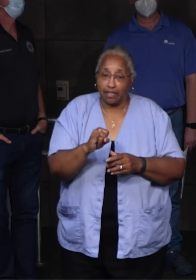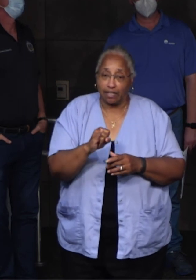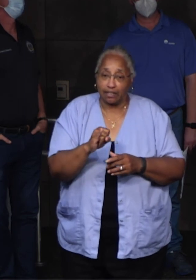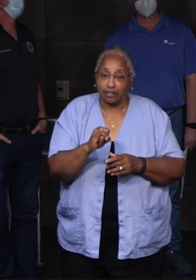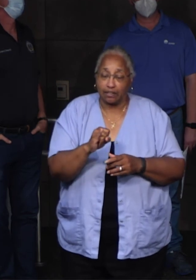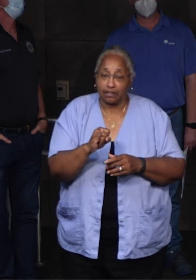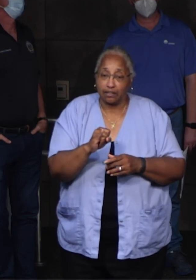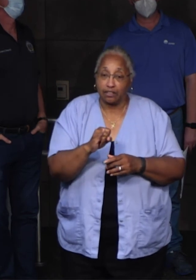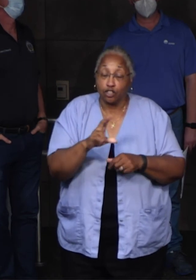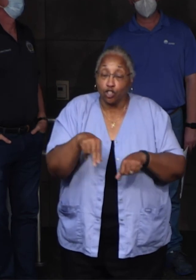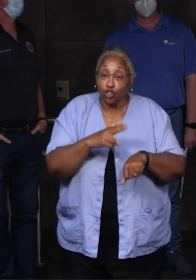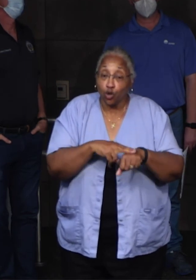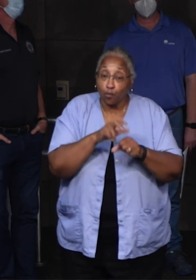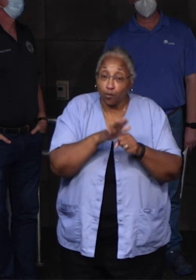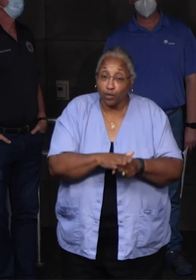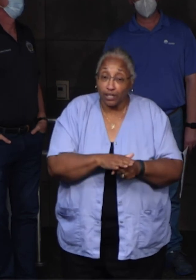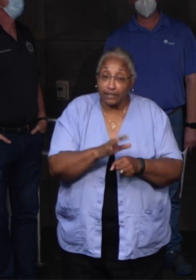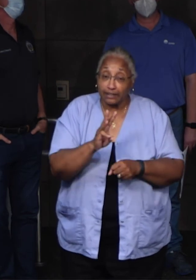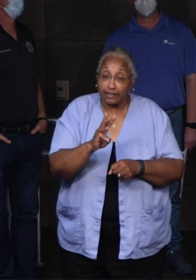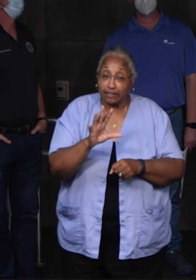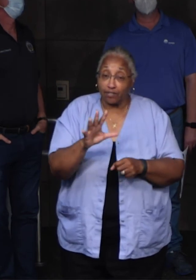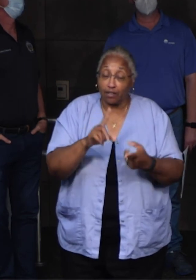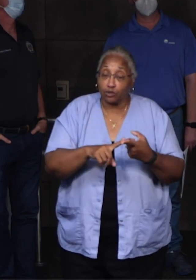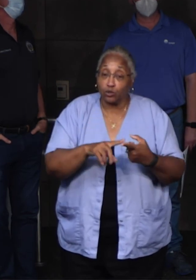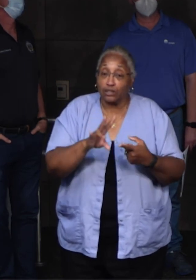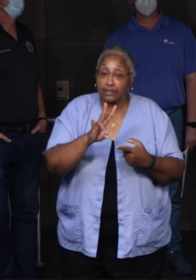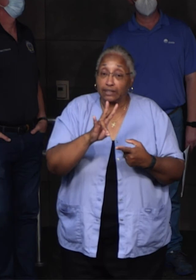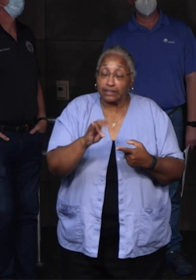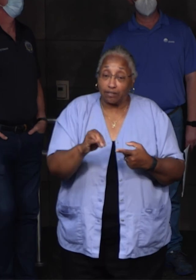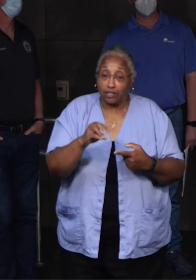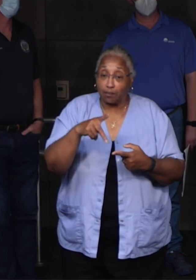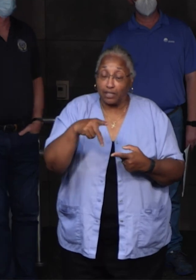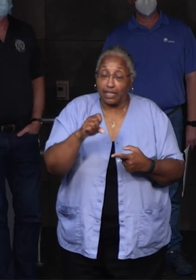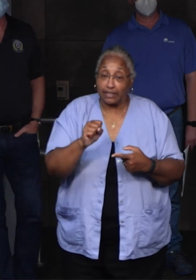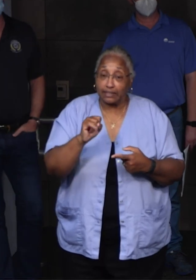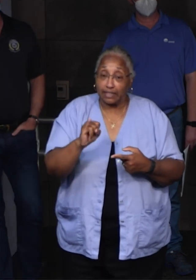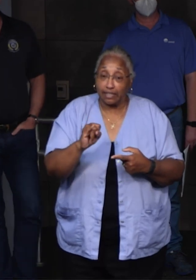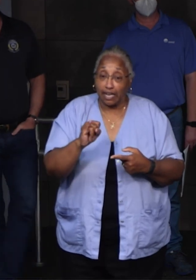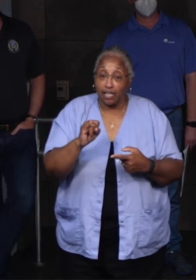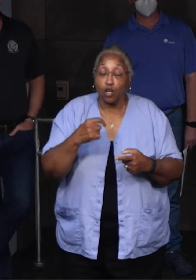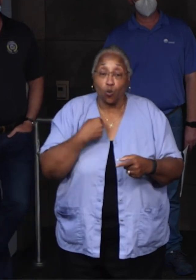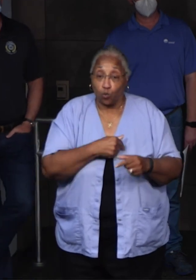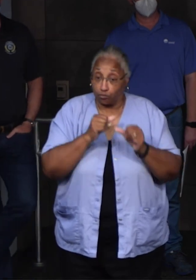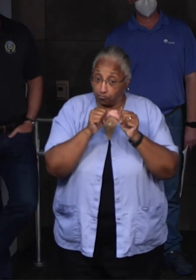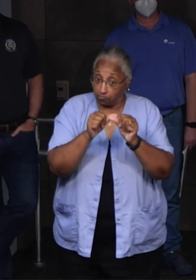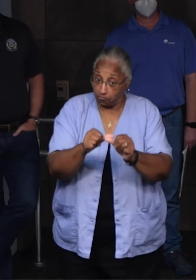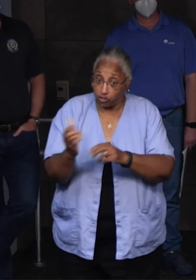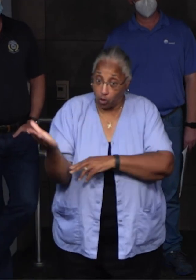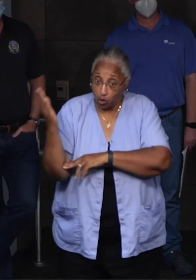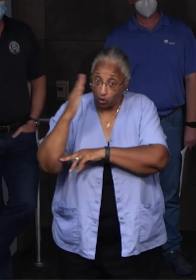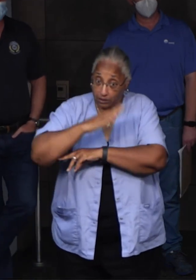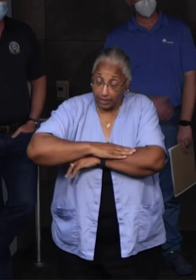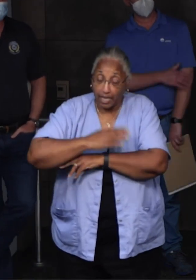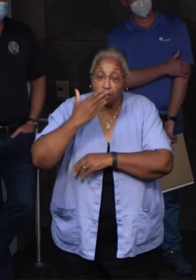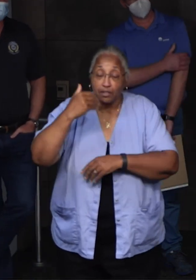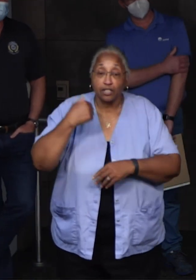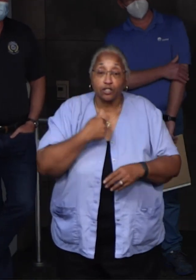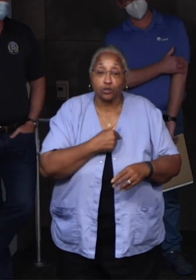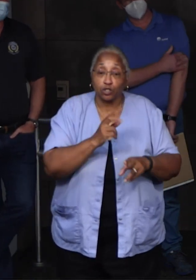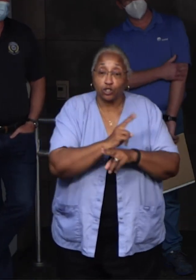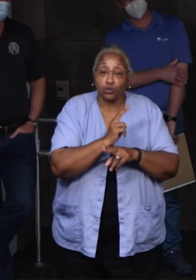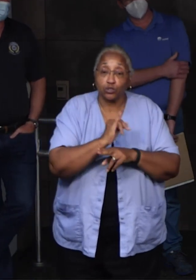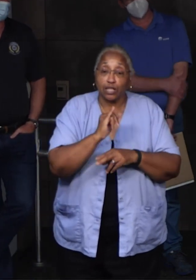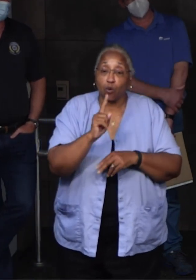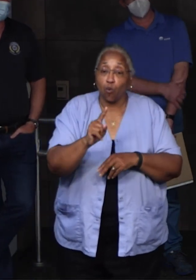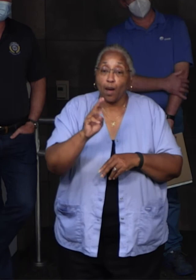pressure is 65 to 70 PSI. We maintain that all day, and since we put in that one meg generator